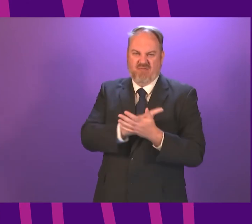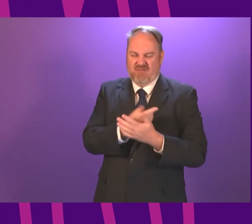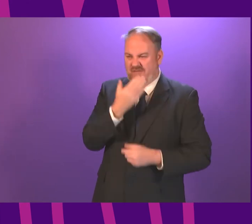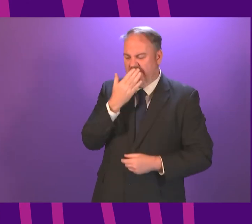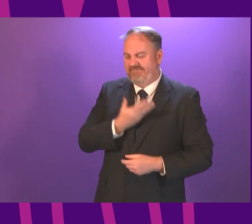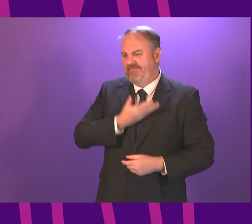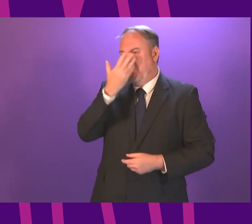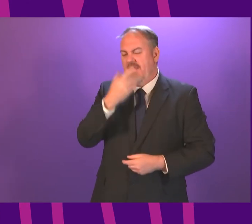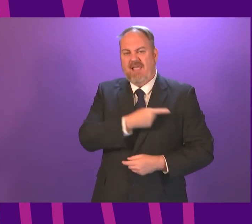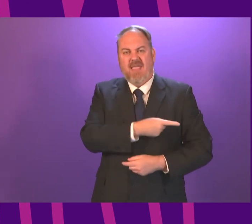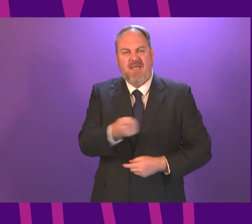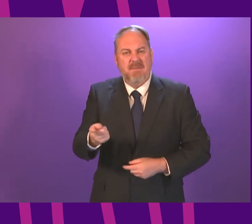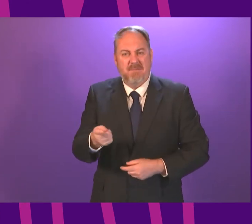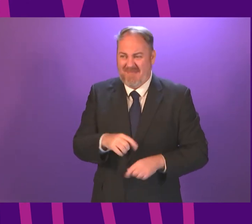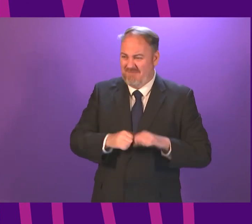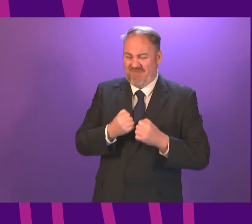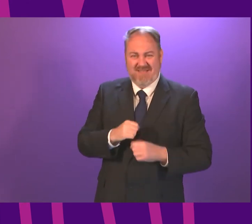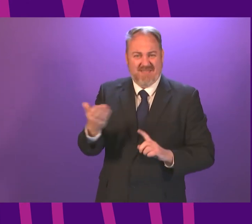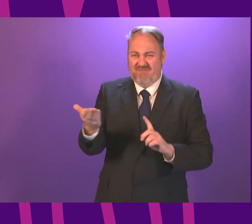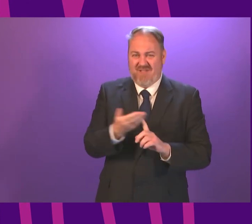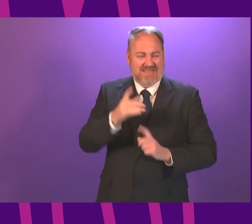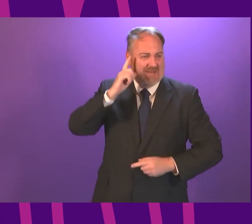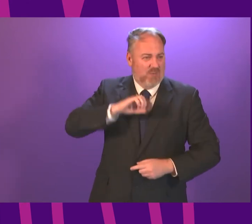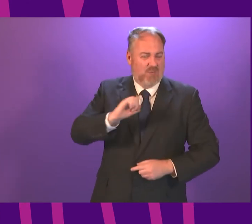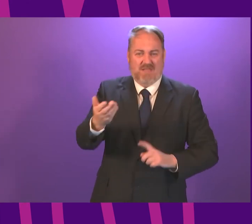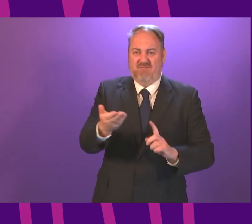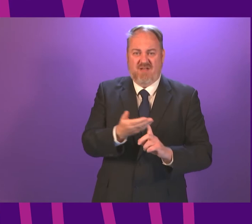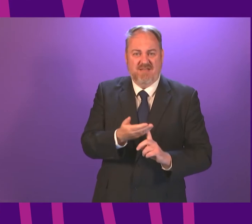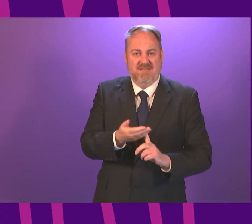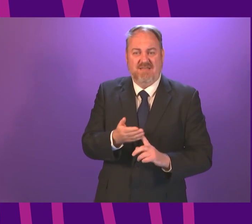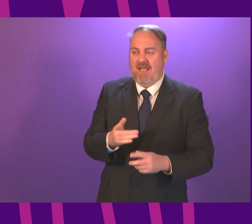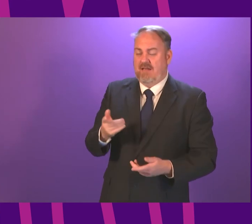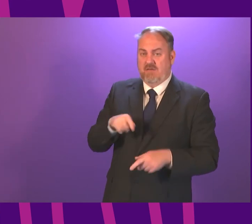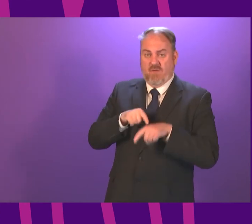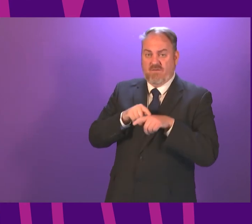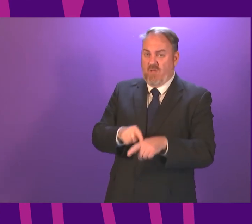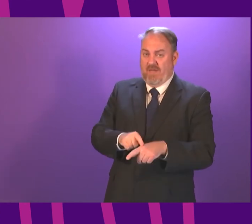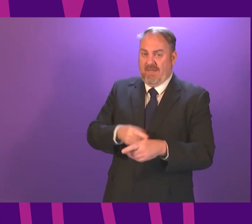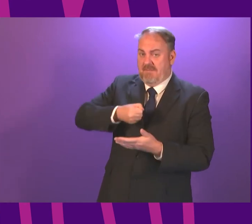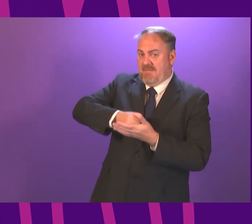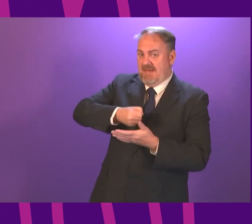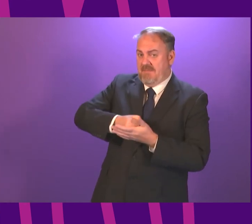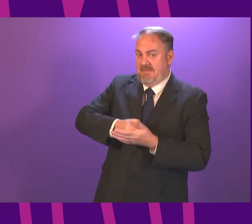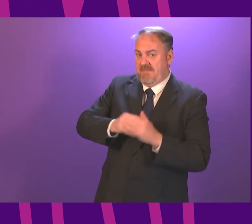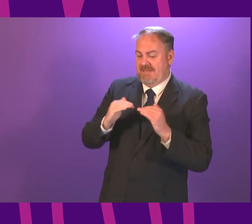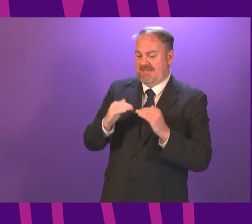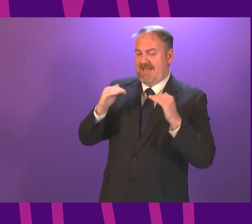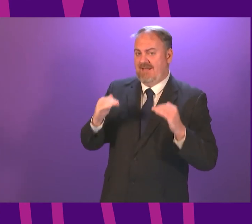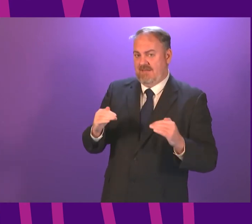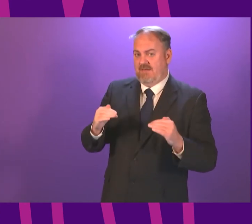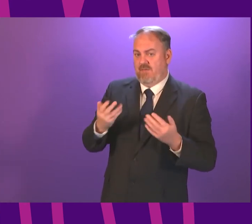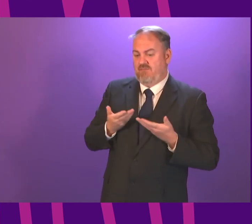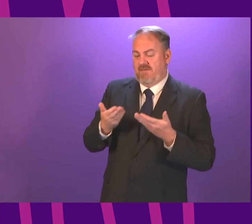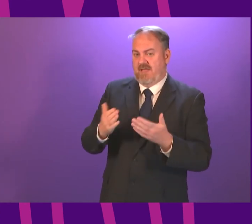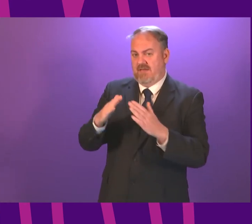Convention on the Rights of the Child, the health and care standards and the current care inspectorate space standards. The Scottish Greens have long